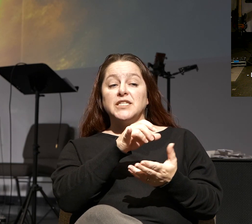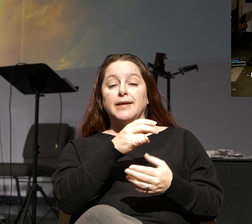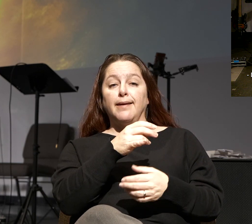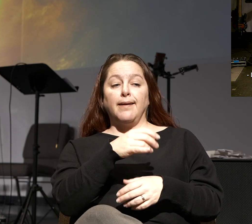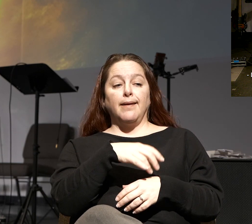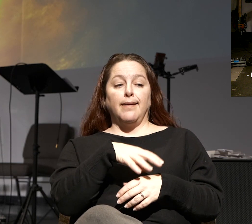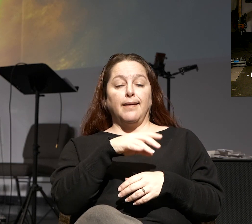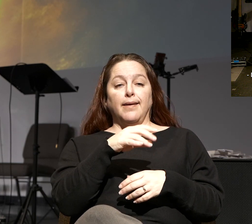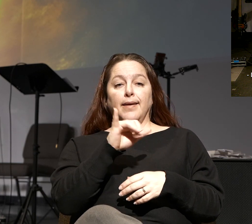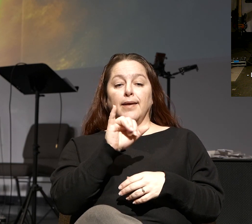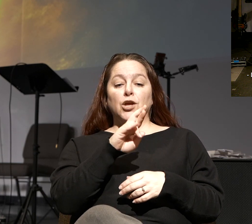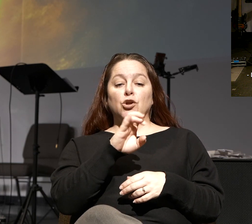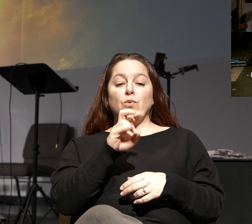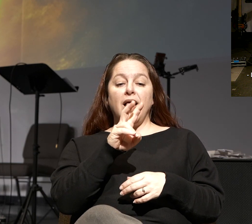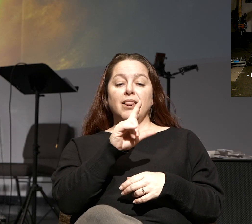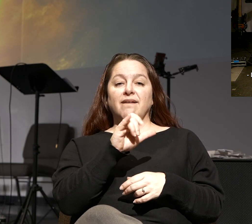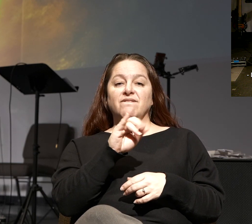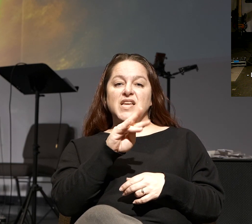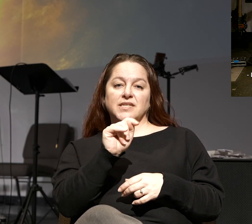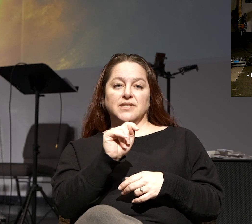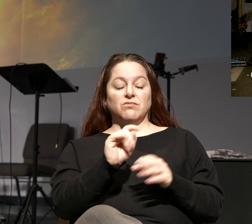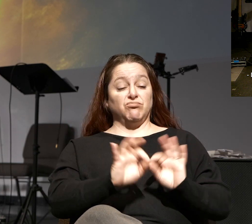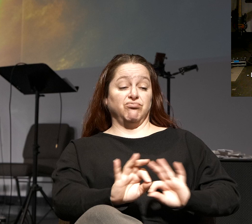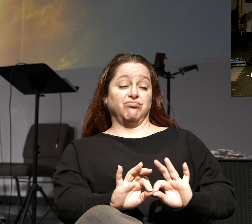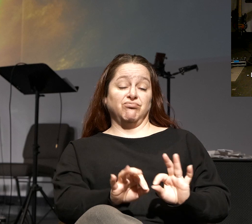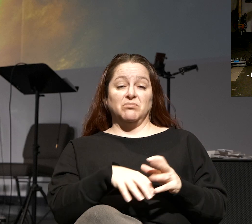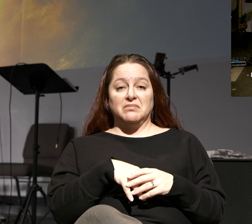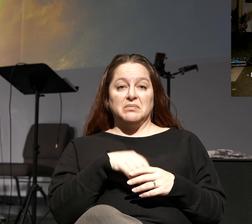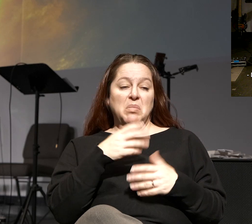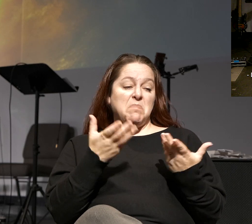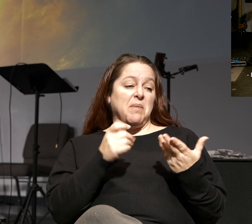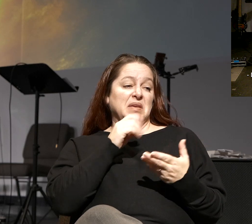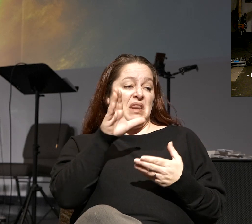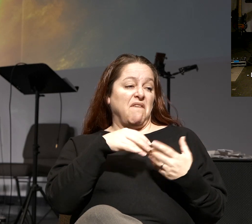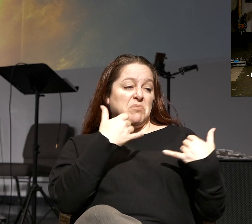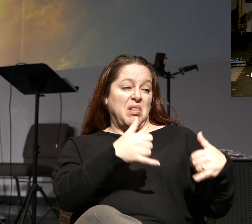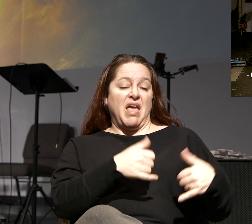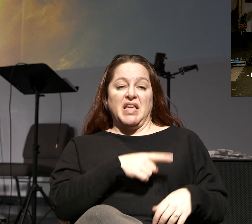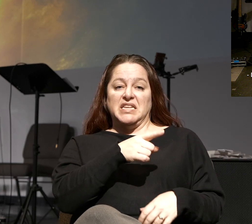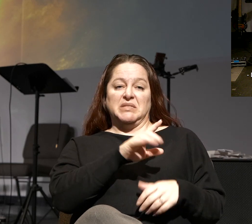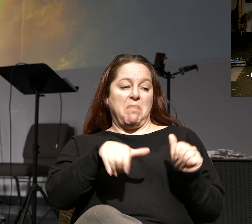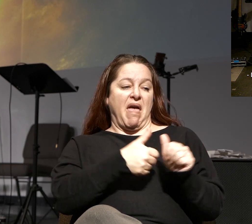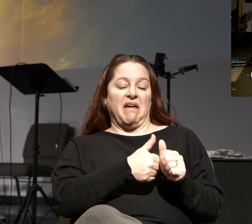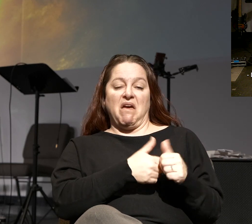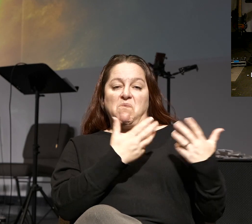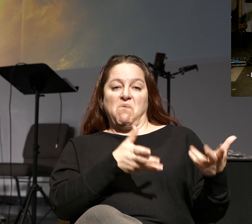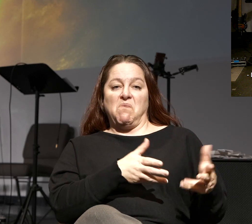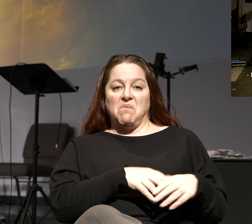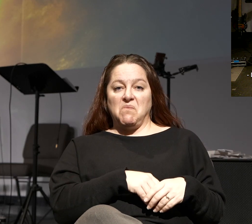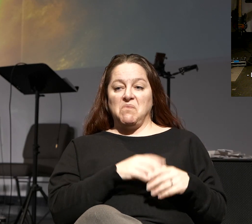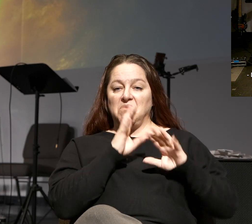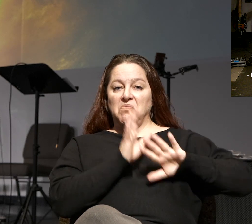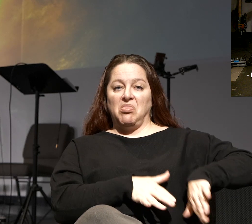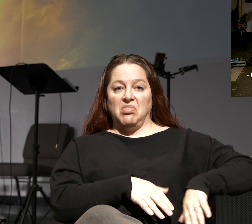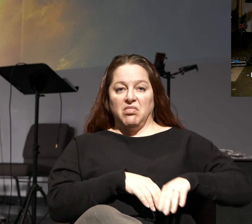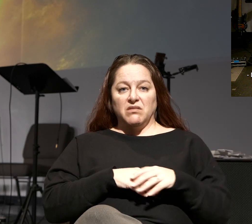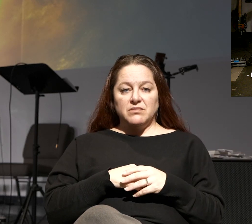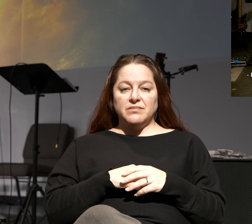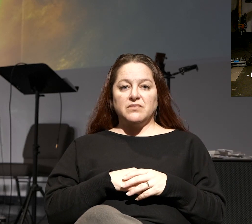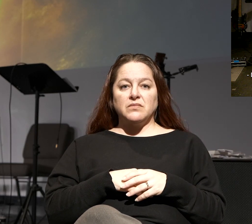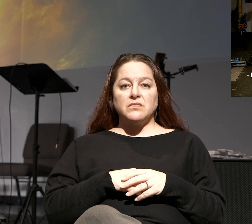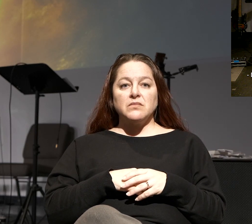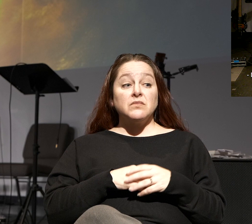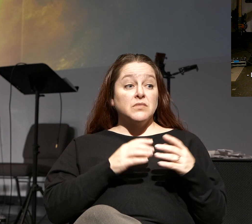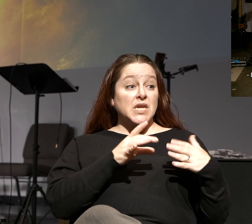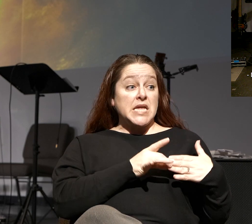Mr. Irrelevant, like unlikely to ever play the game, and he's just back up and all of this. Well, he